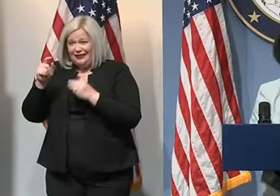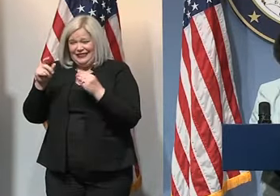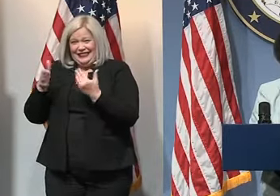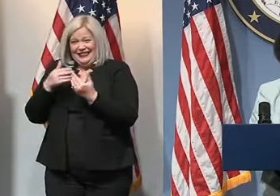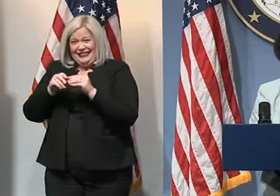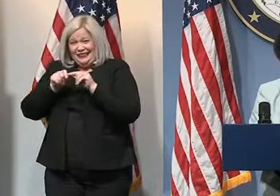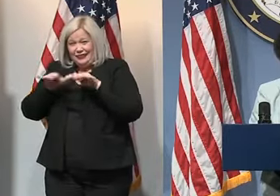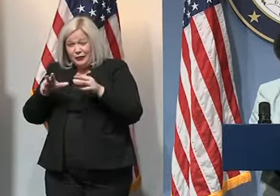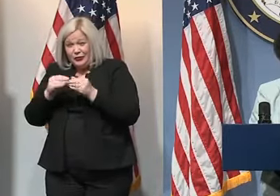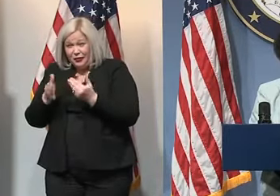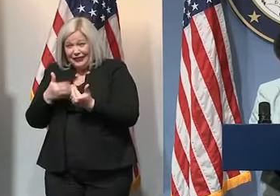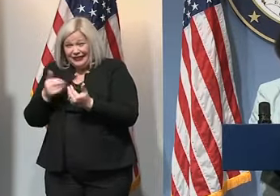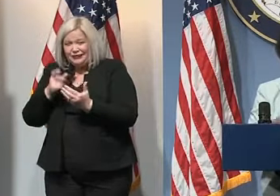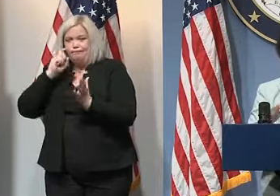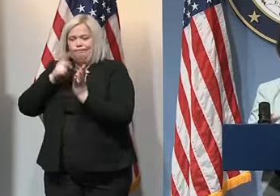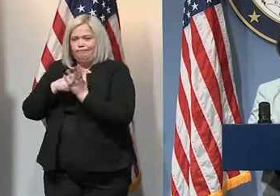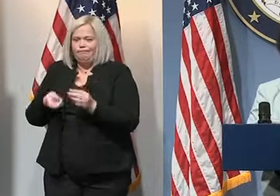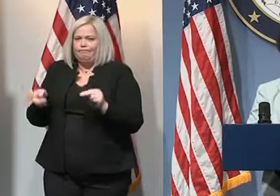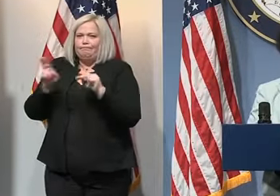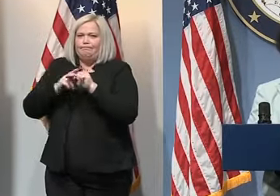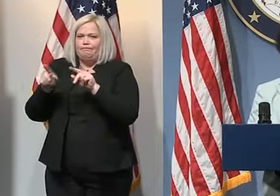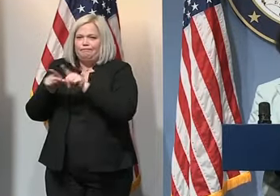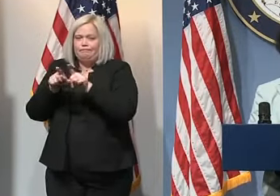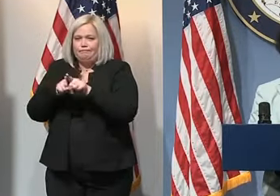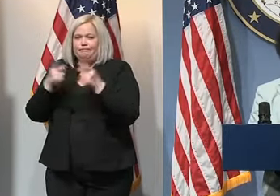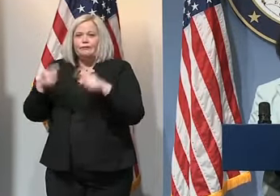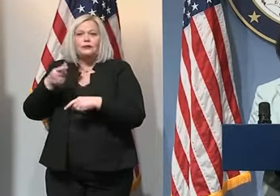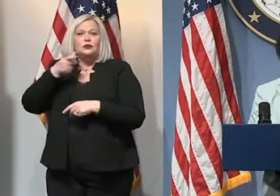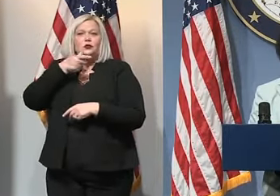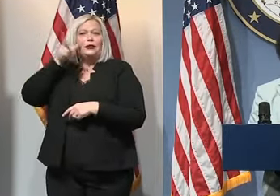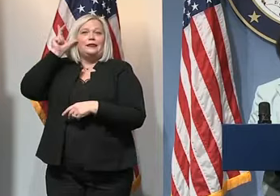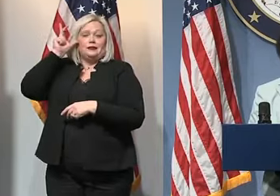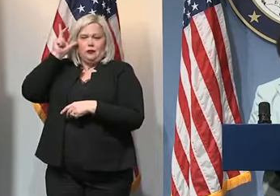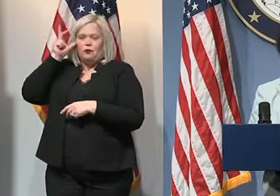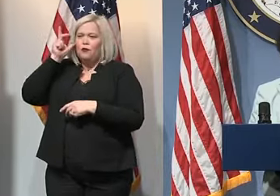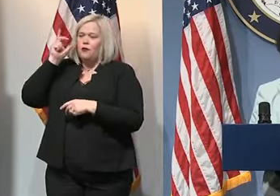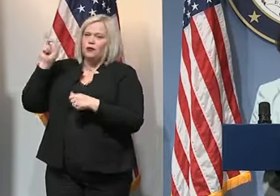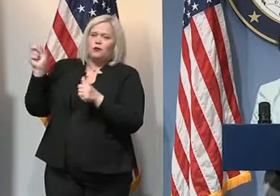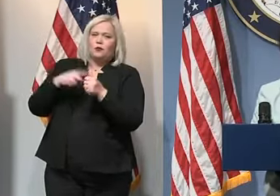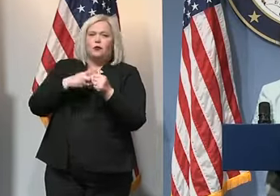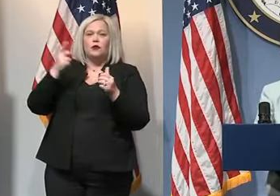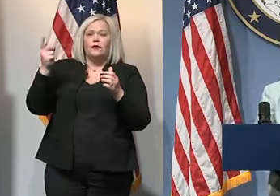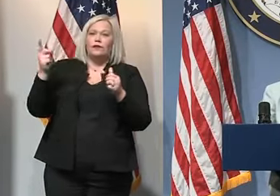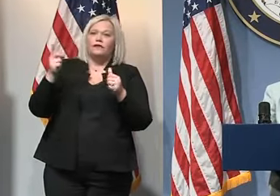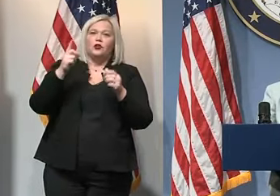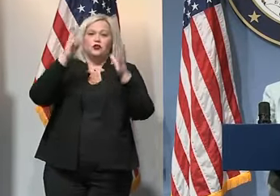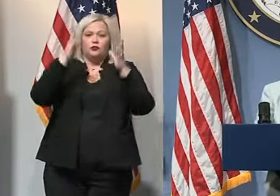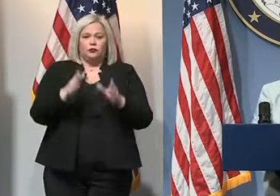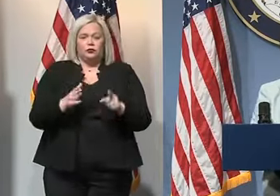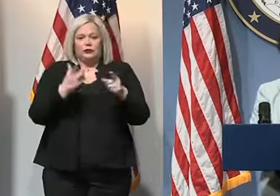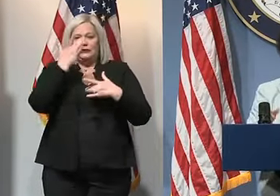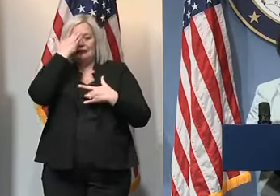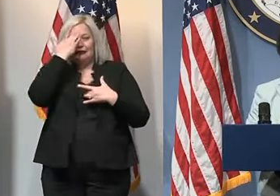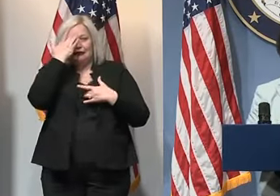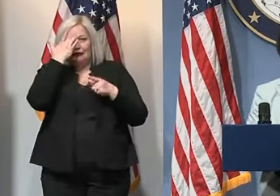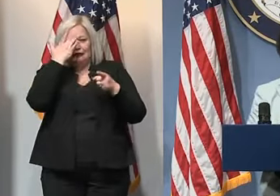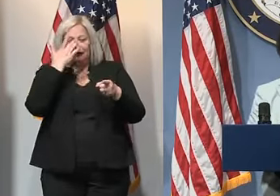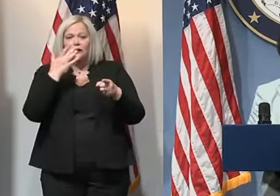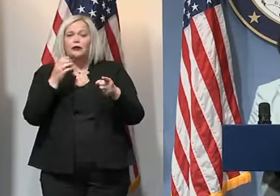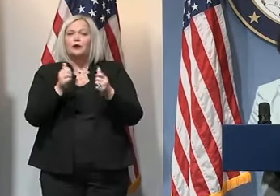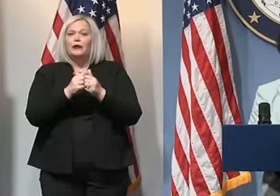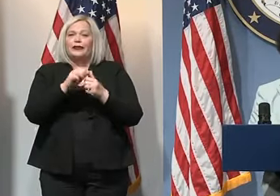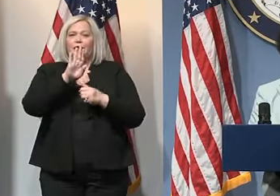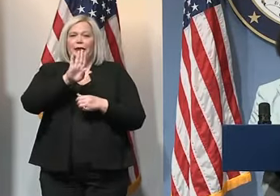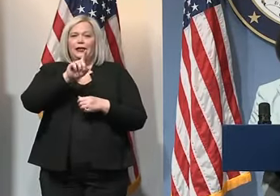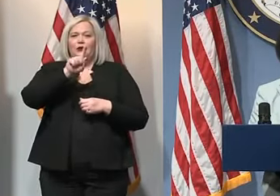B.1.1.7 variant and two days ago we identified the first known case of a person who was infected